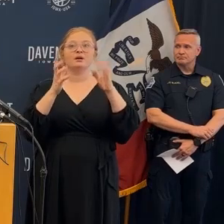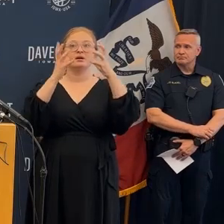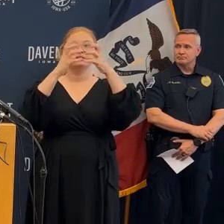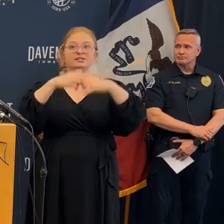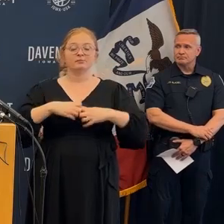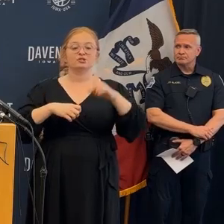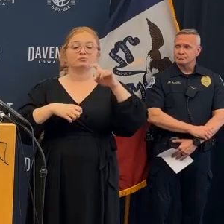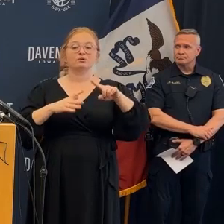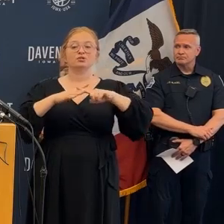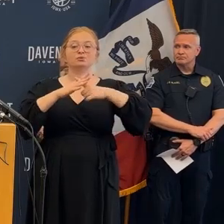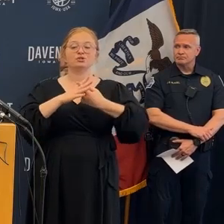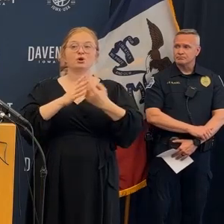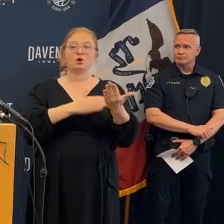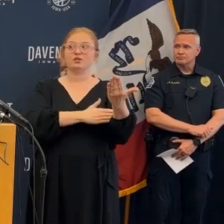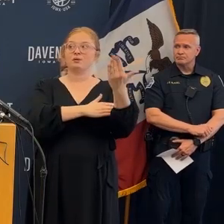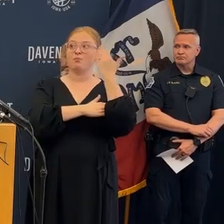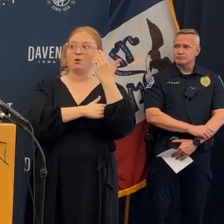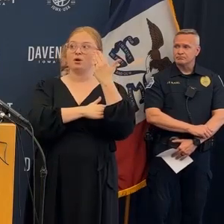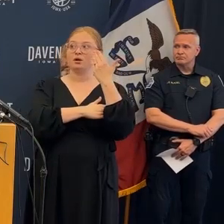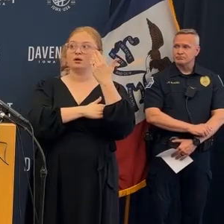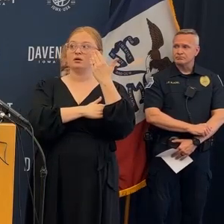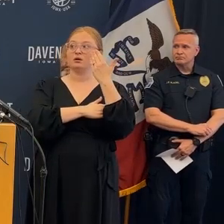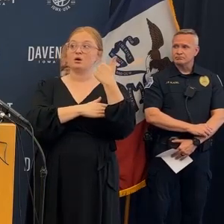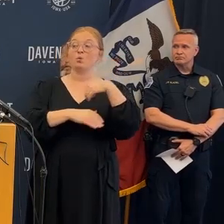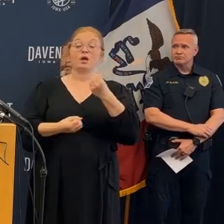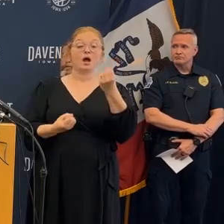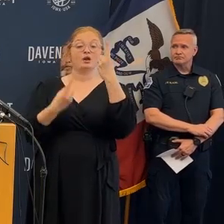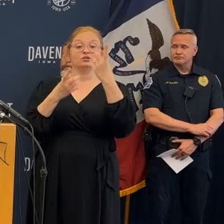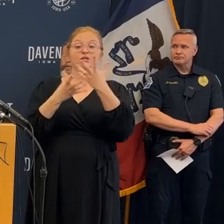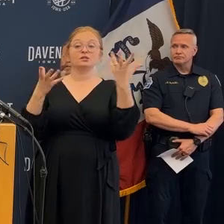when we can okay thank you and then one more and then